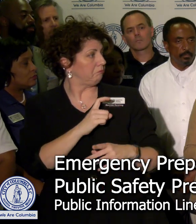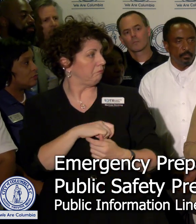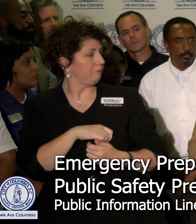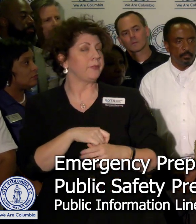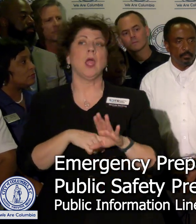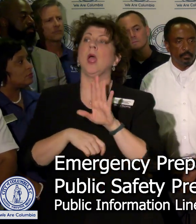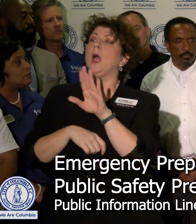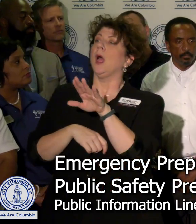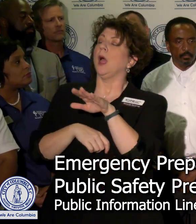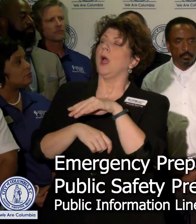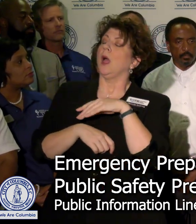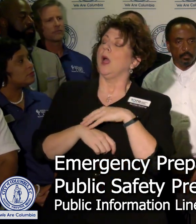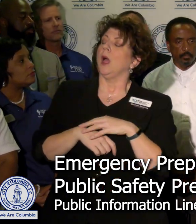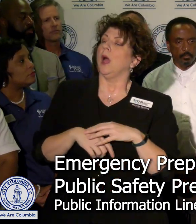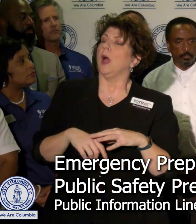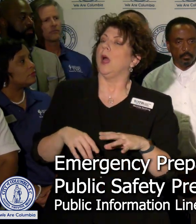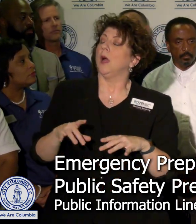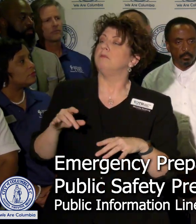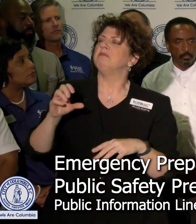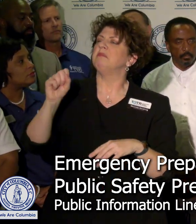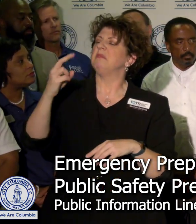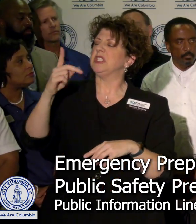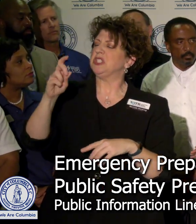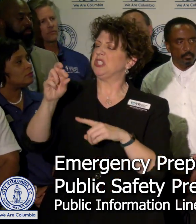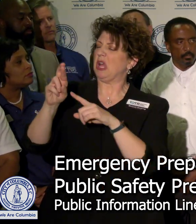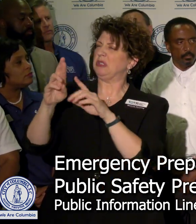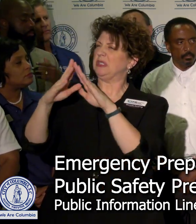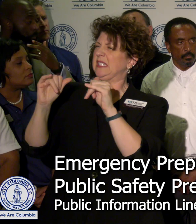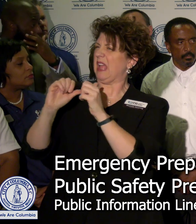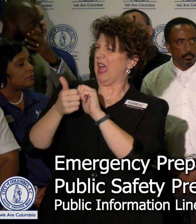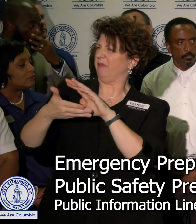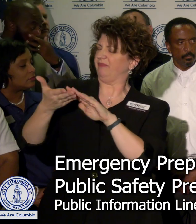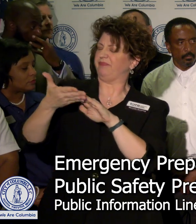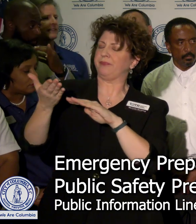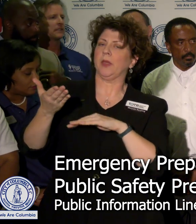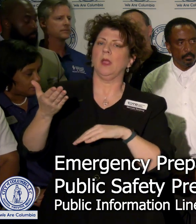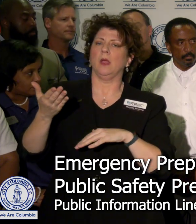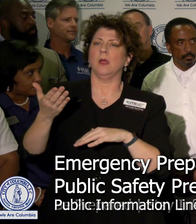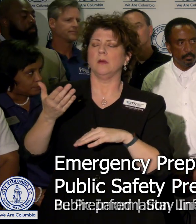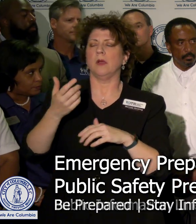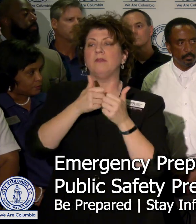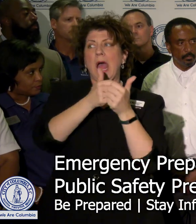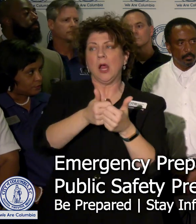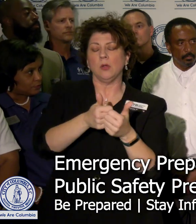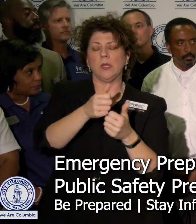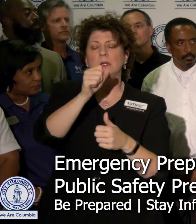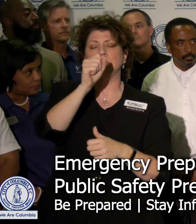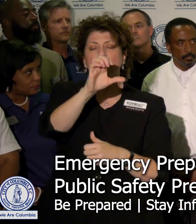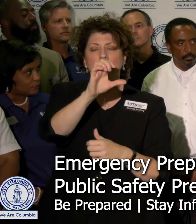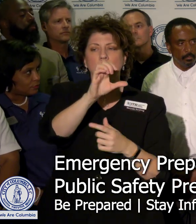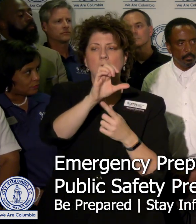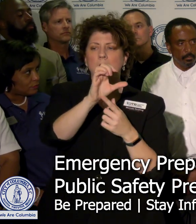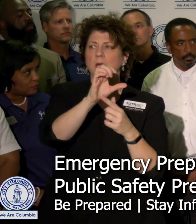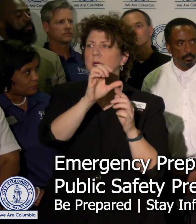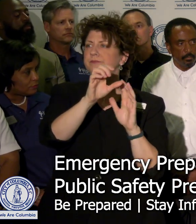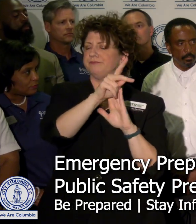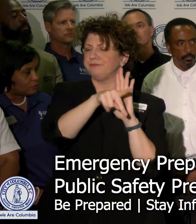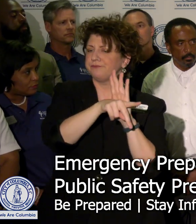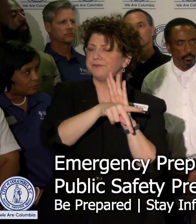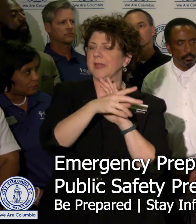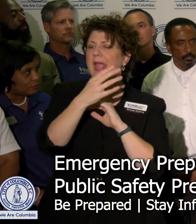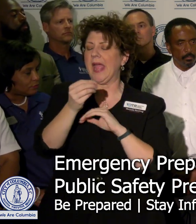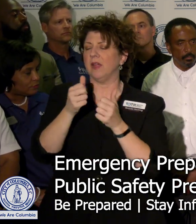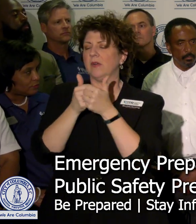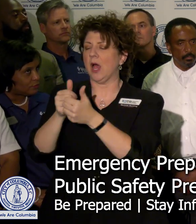So we are, the way the sheltering system works per South Carolina protocol with through